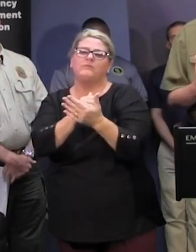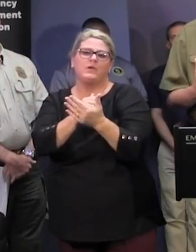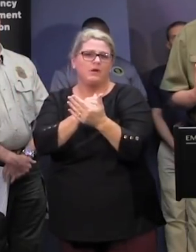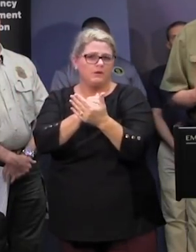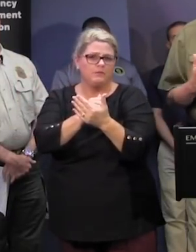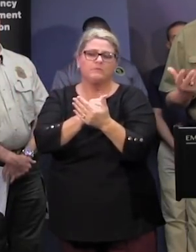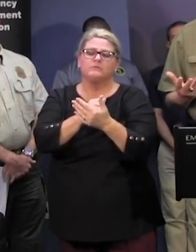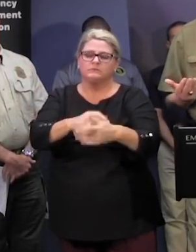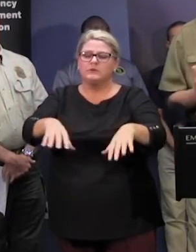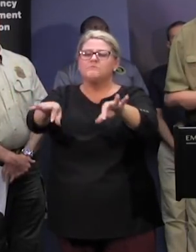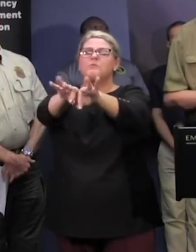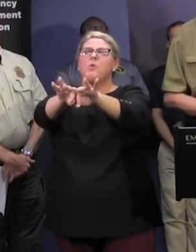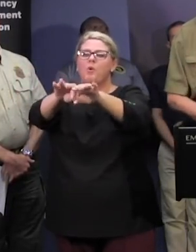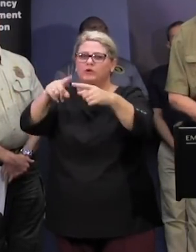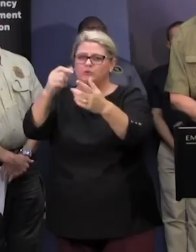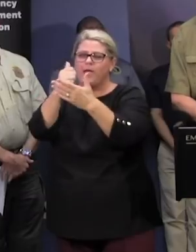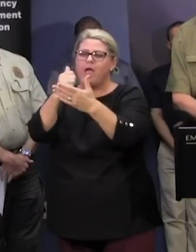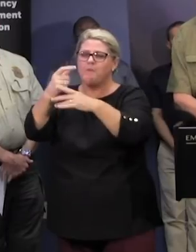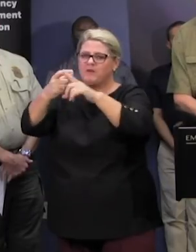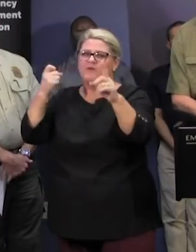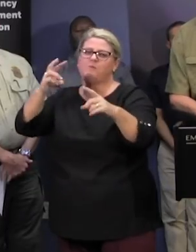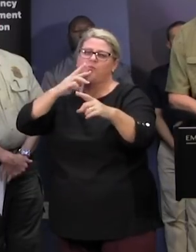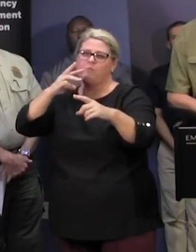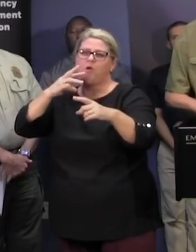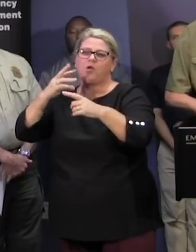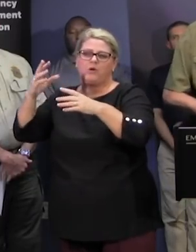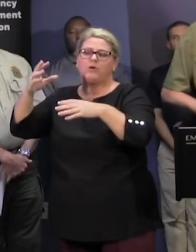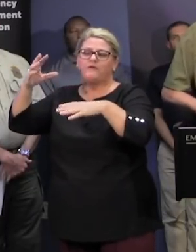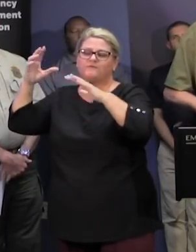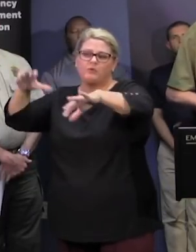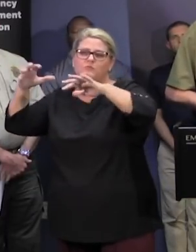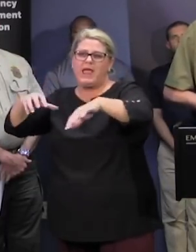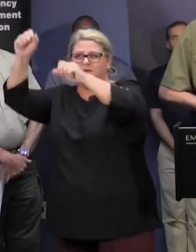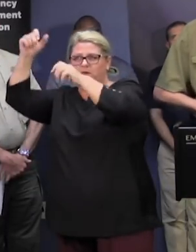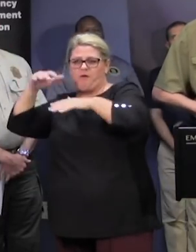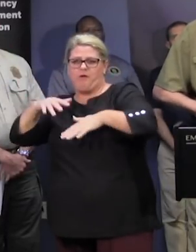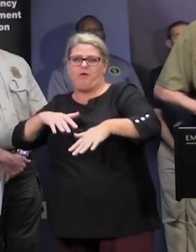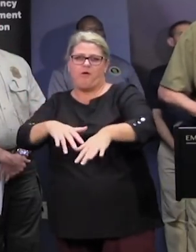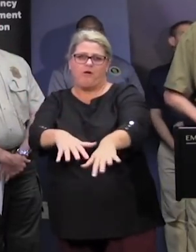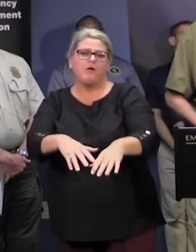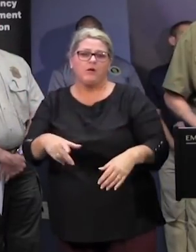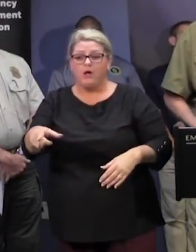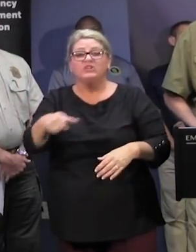important to help mitigate the flooding downstream so they're proactive on helping lower very much so yes yes